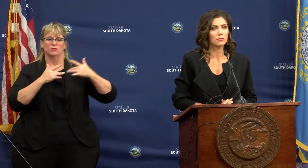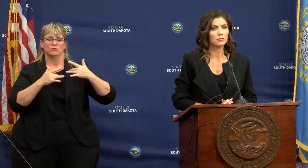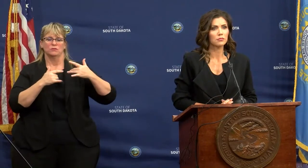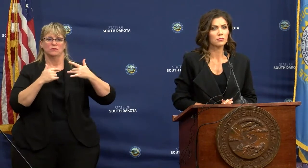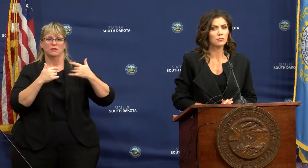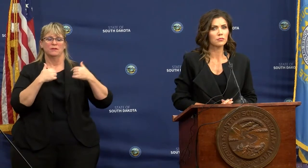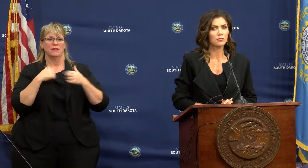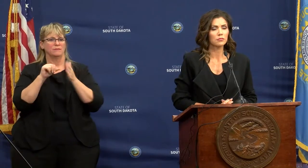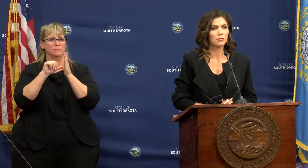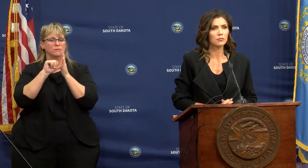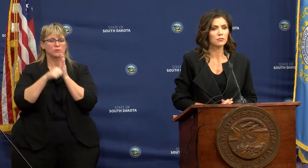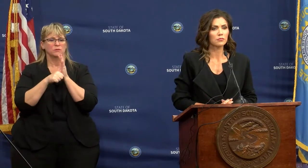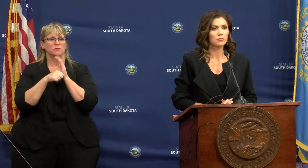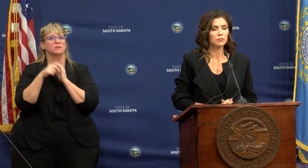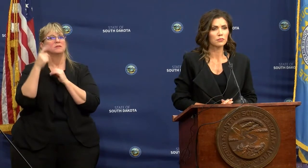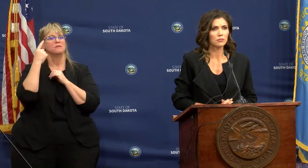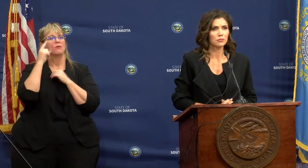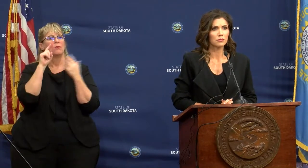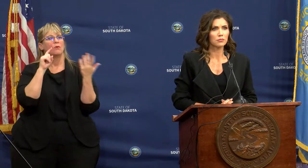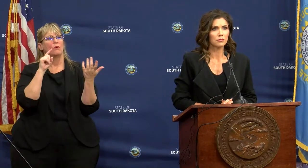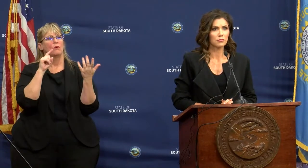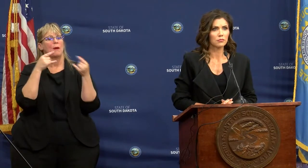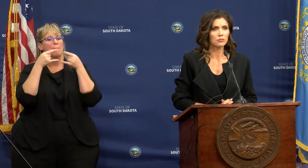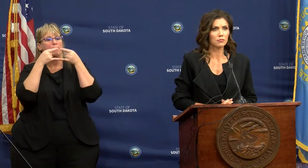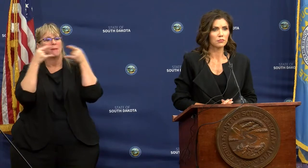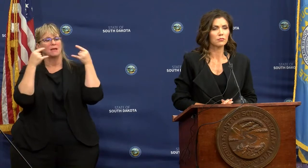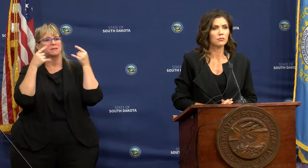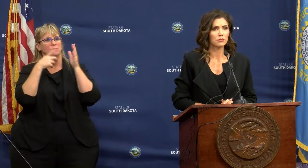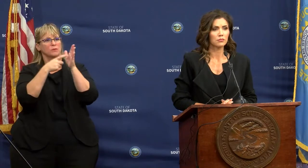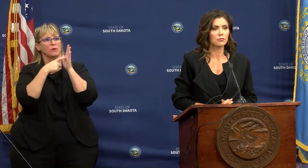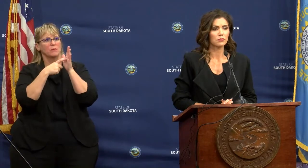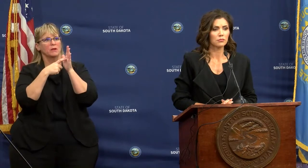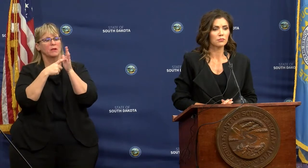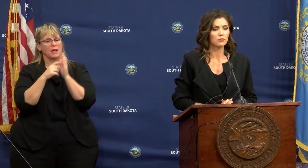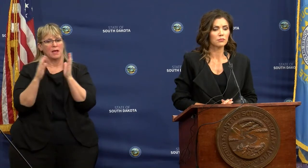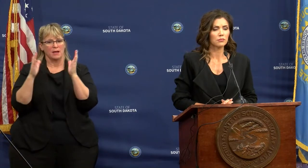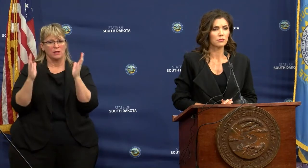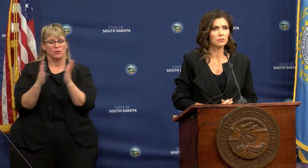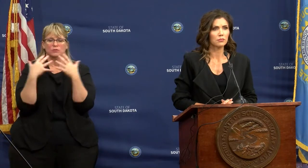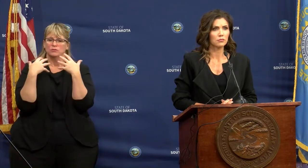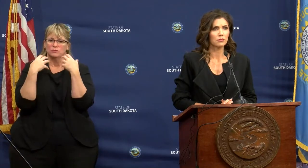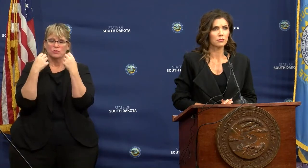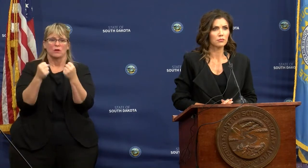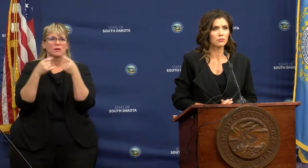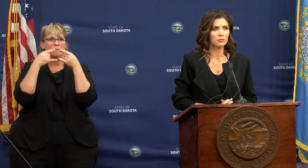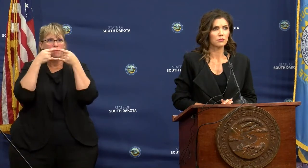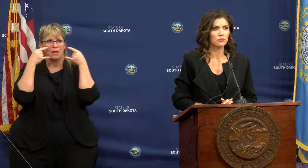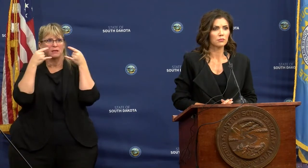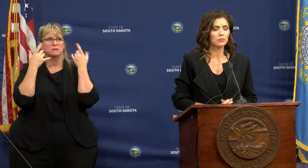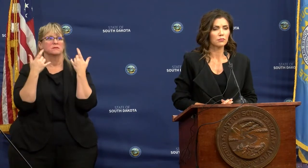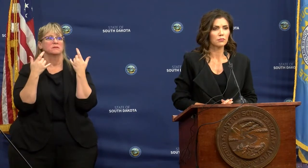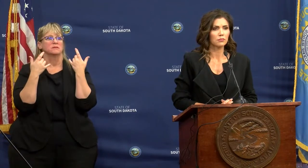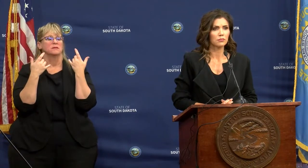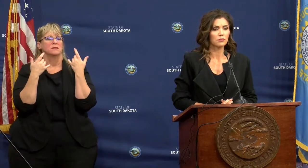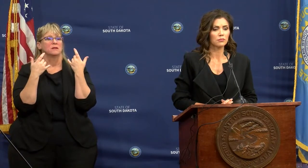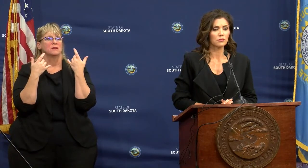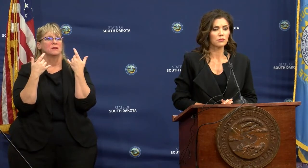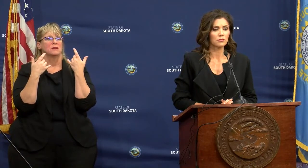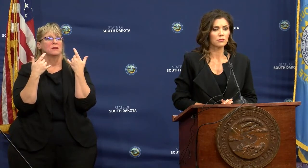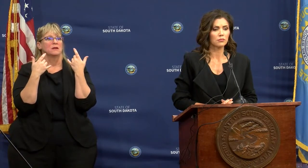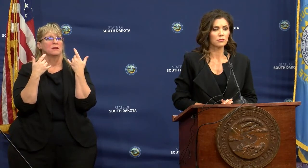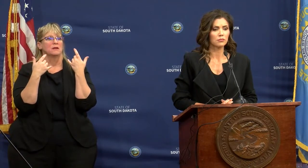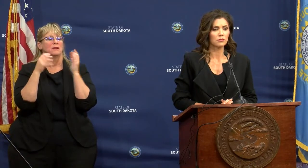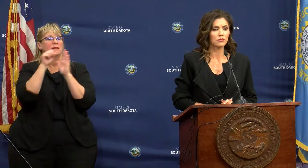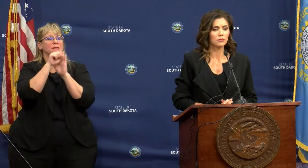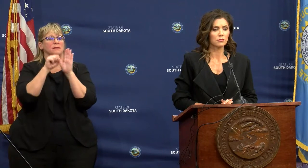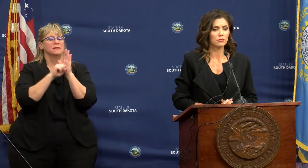pressed is for a mask requirement and strongly encouraging masks. The state